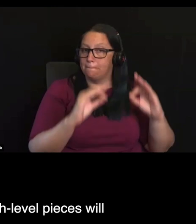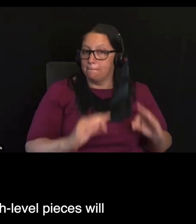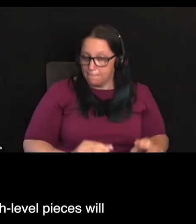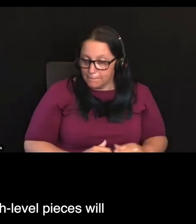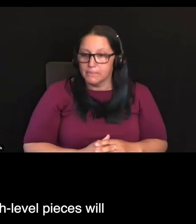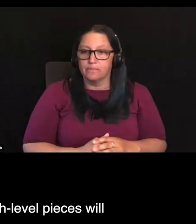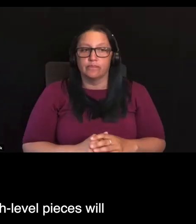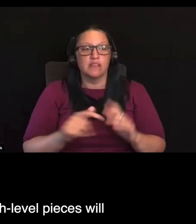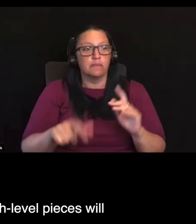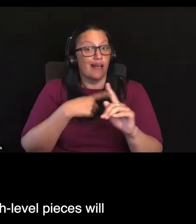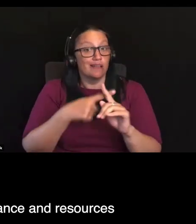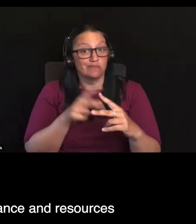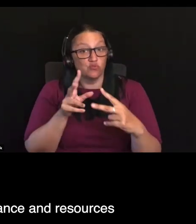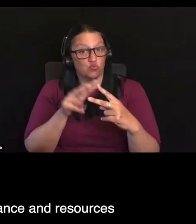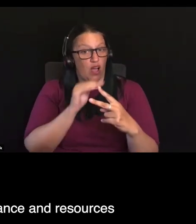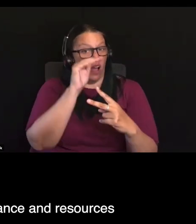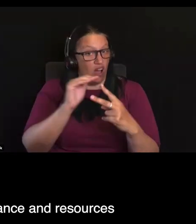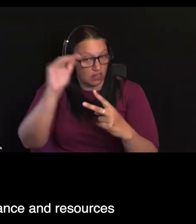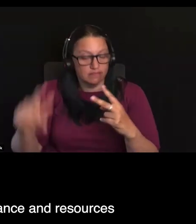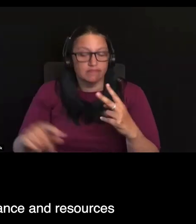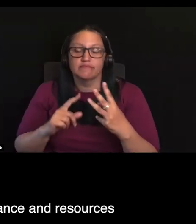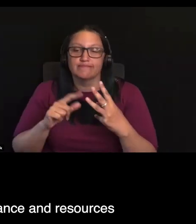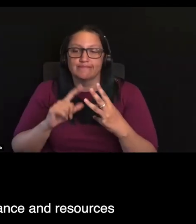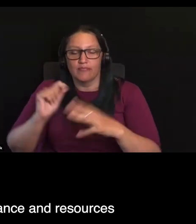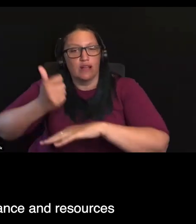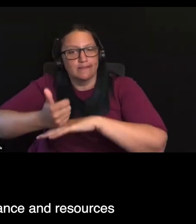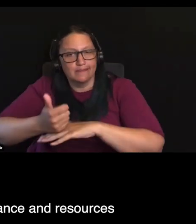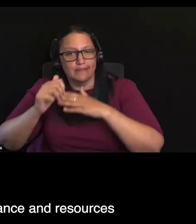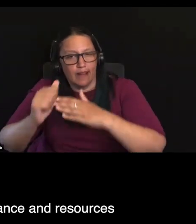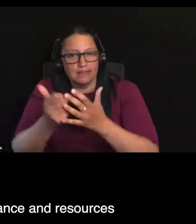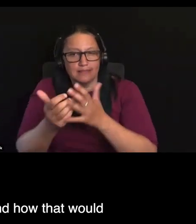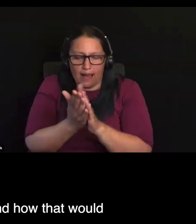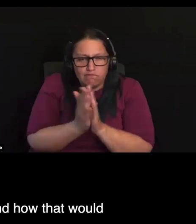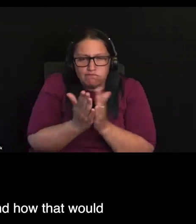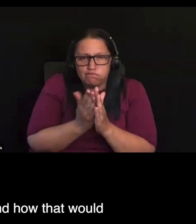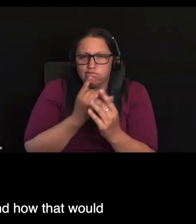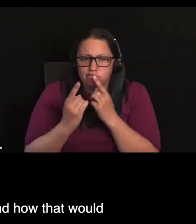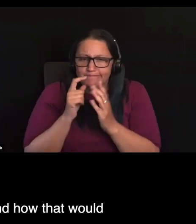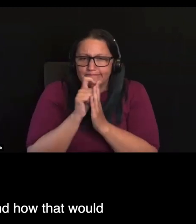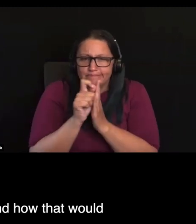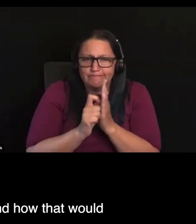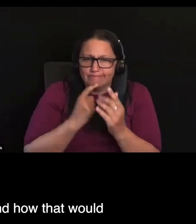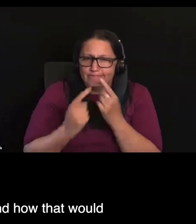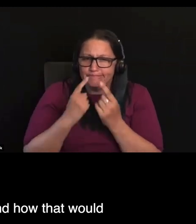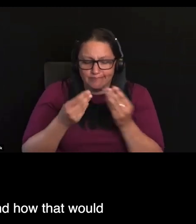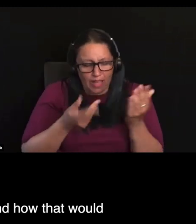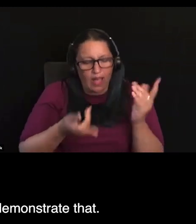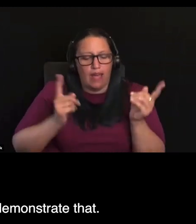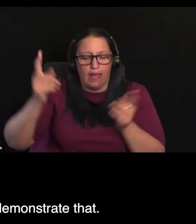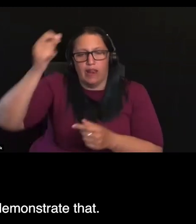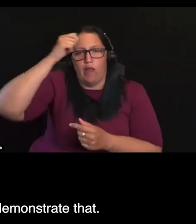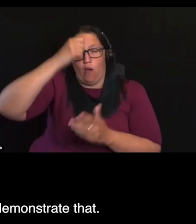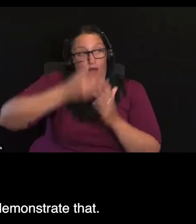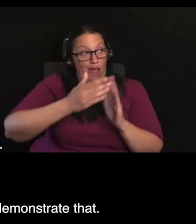high-level pieces will be the implementation and the guidance and resources that allows a provider to understand how that would